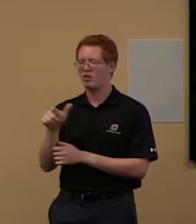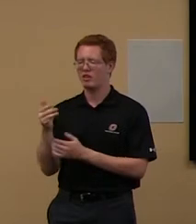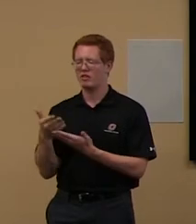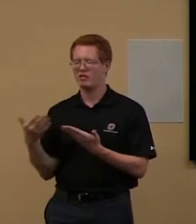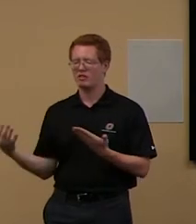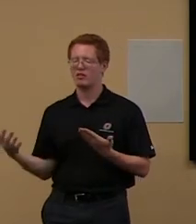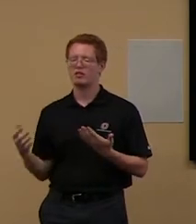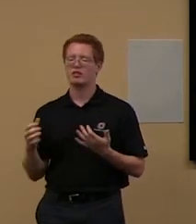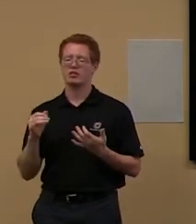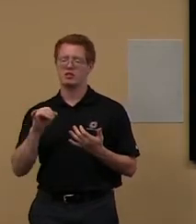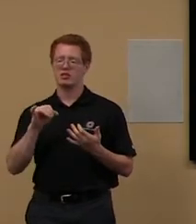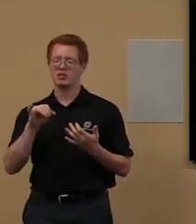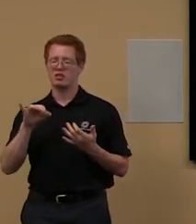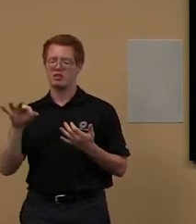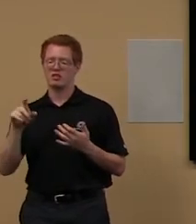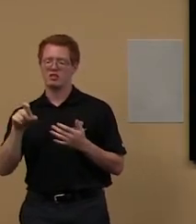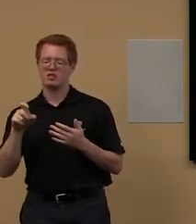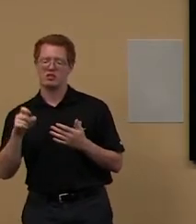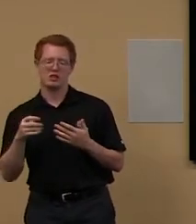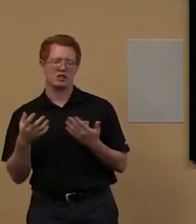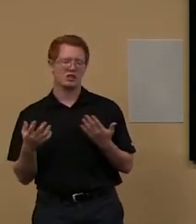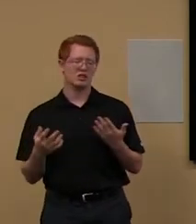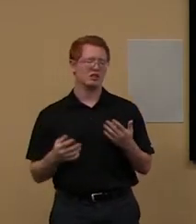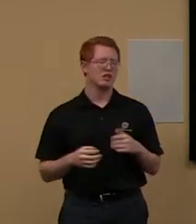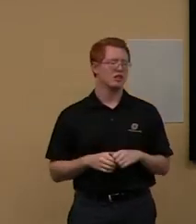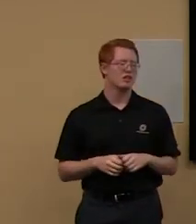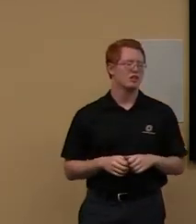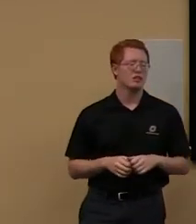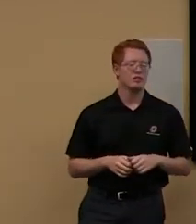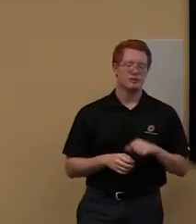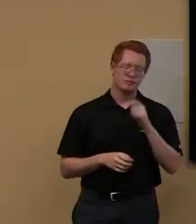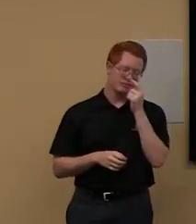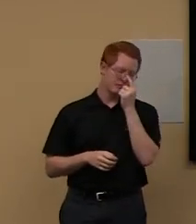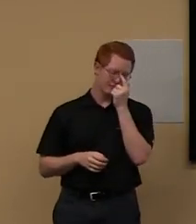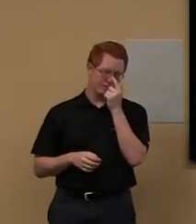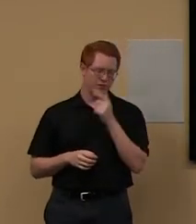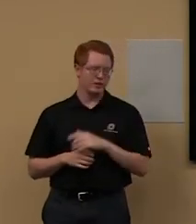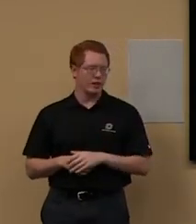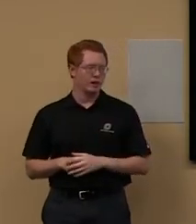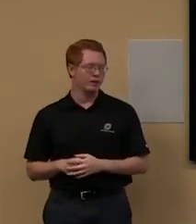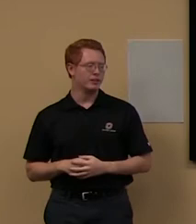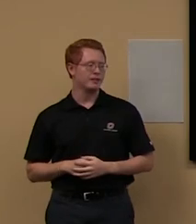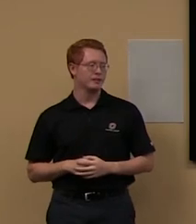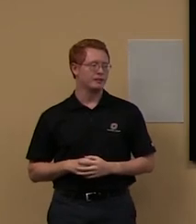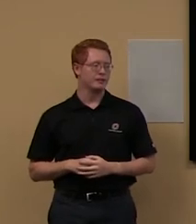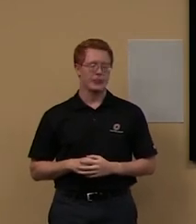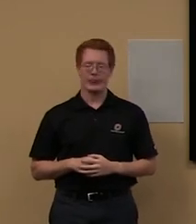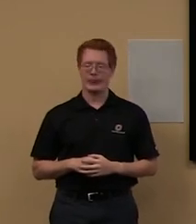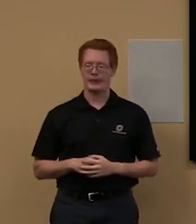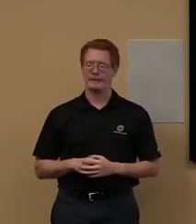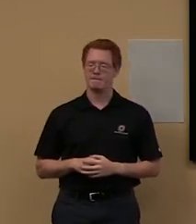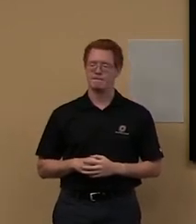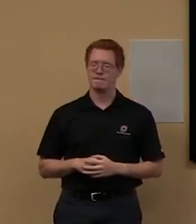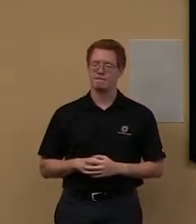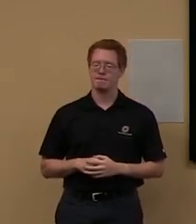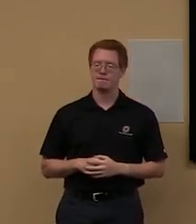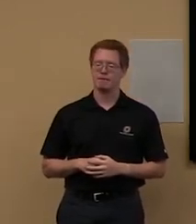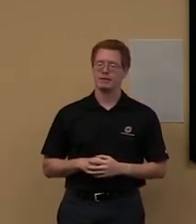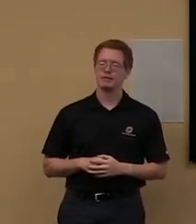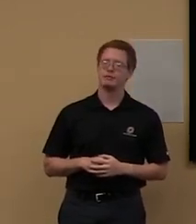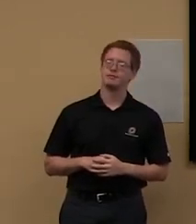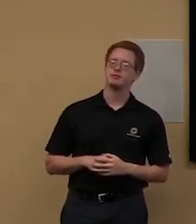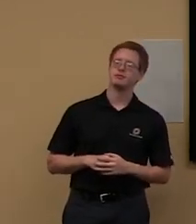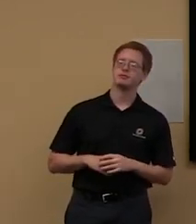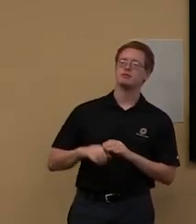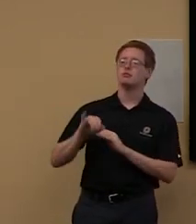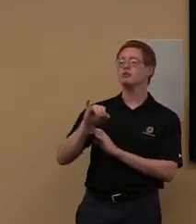or, uh, anything like that. Um, that would be really amazing to use that. If you're working with data, um, and, and